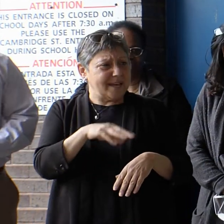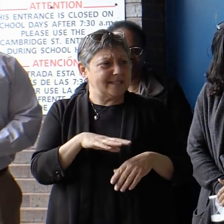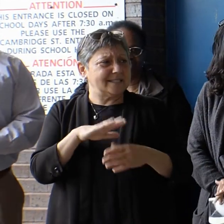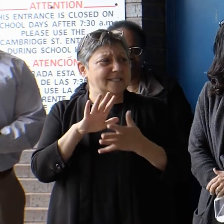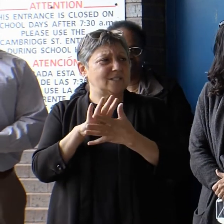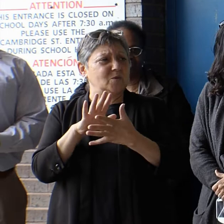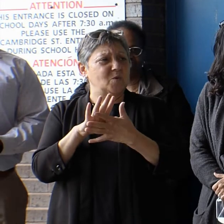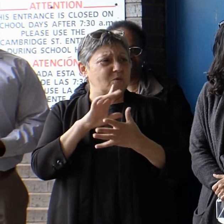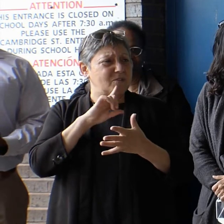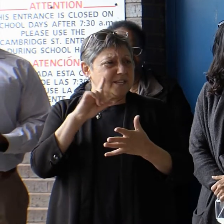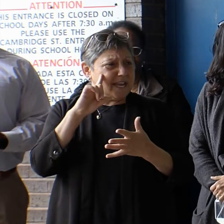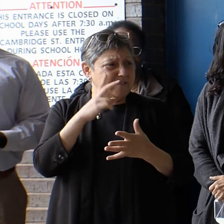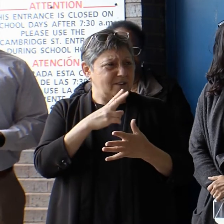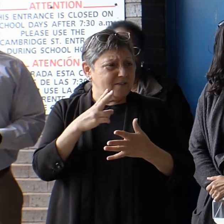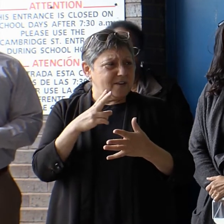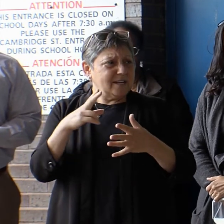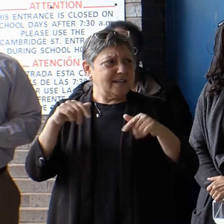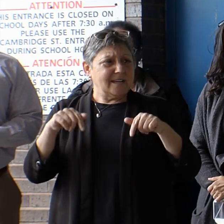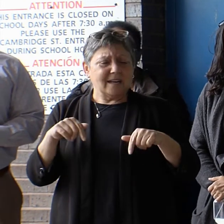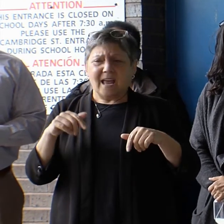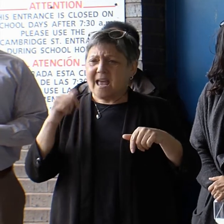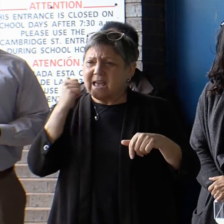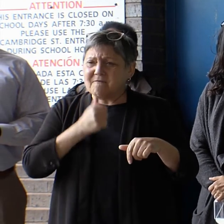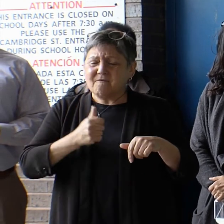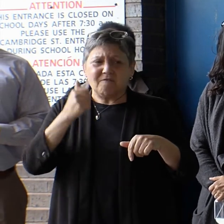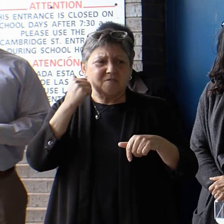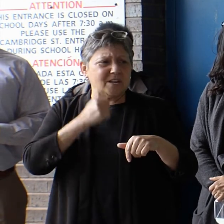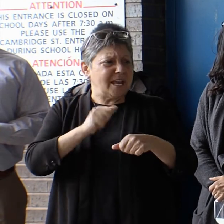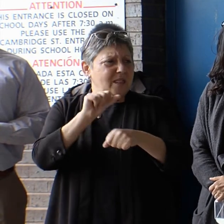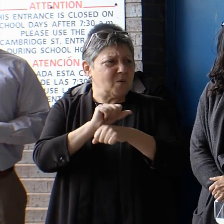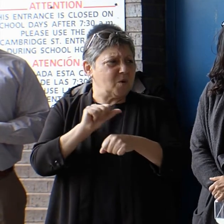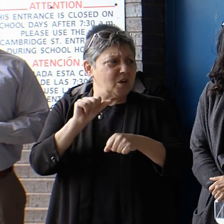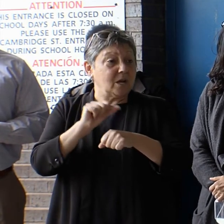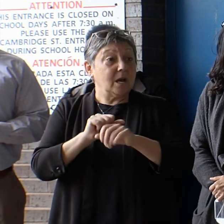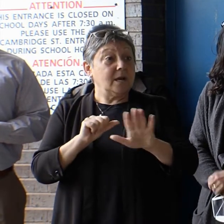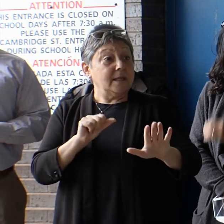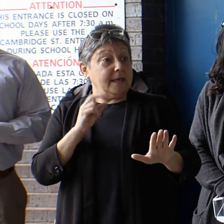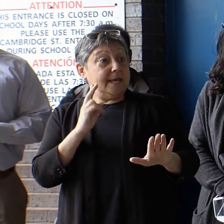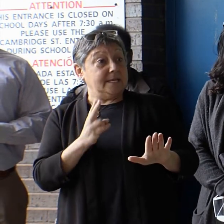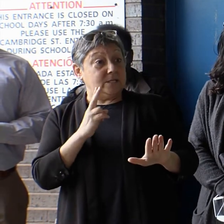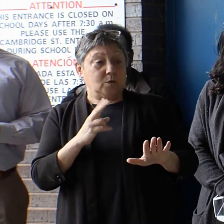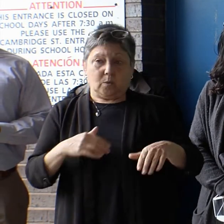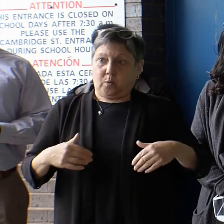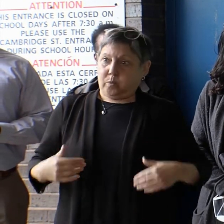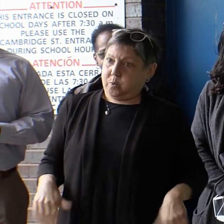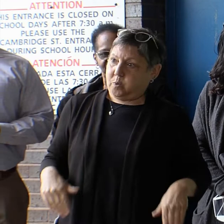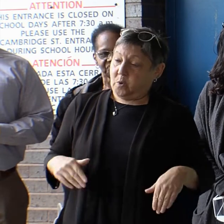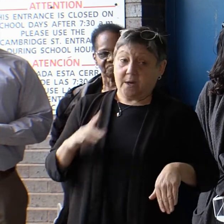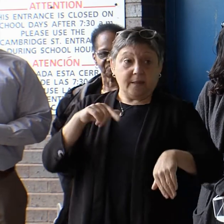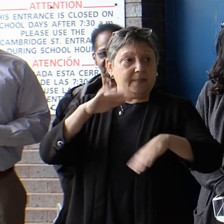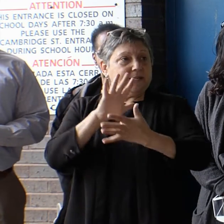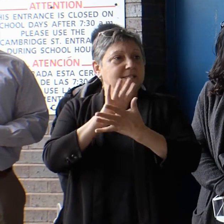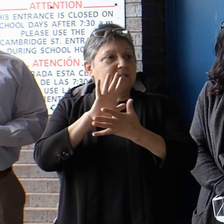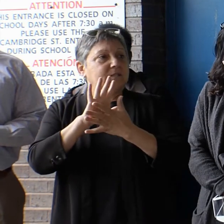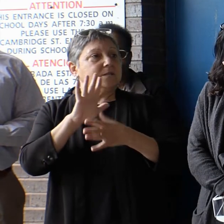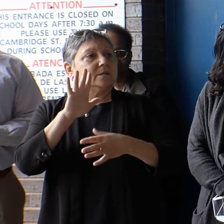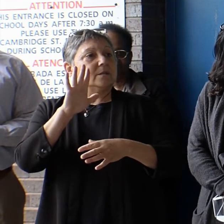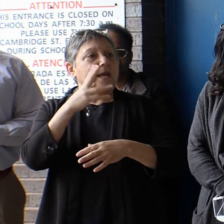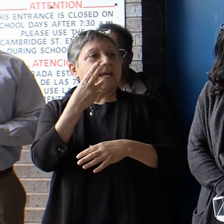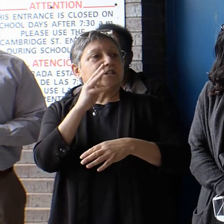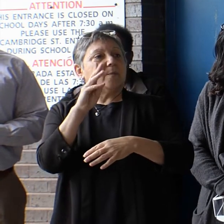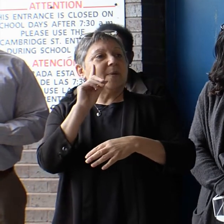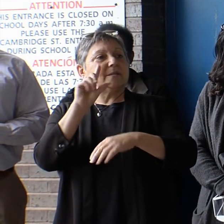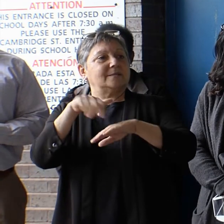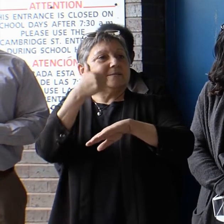School for the Deaf and Hard of Hearing does here every day. They have a storied history. This school was established 150 years